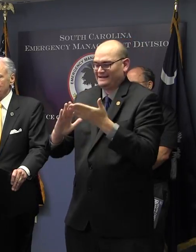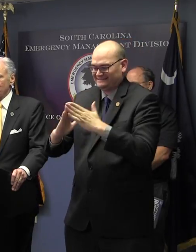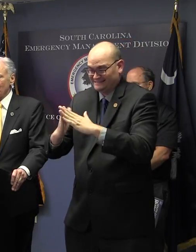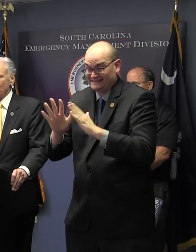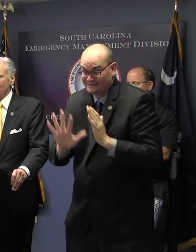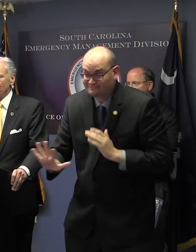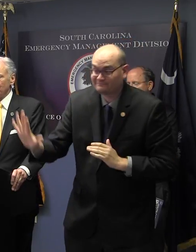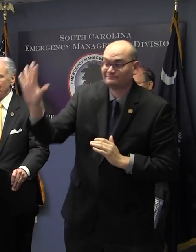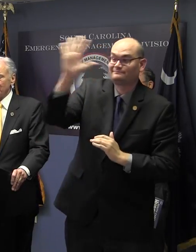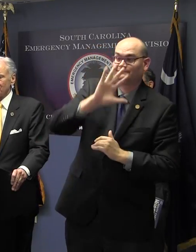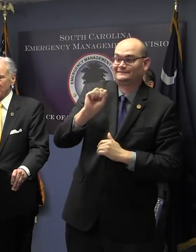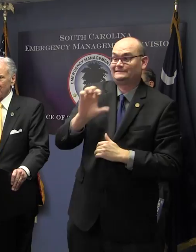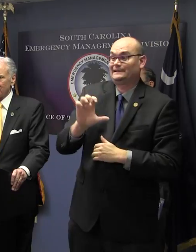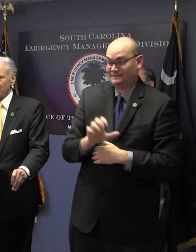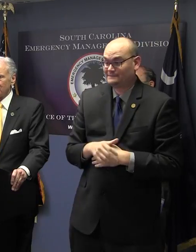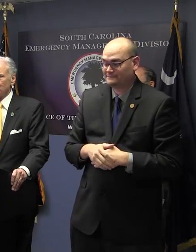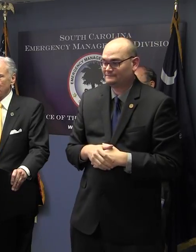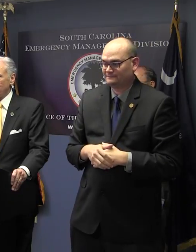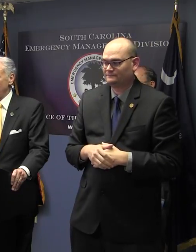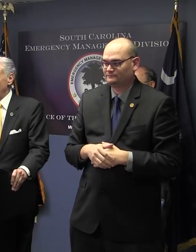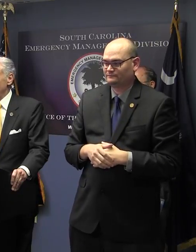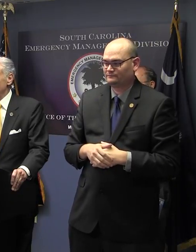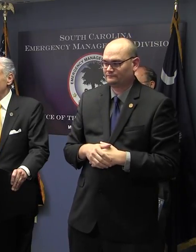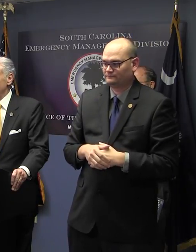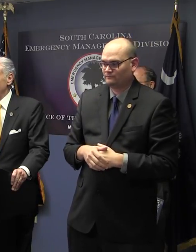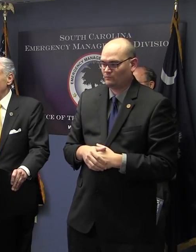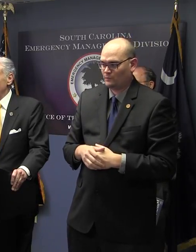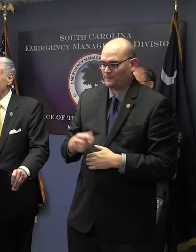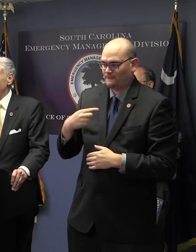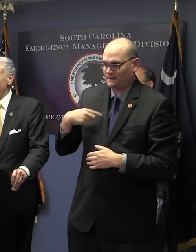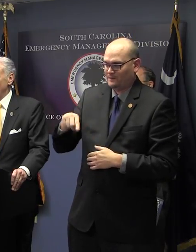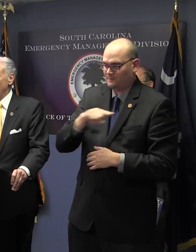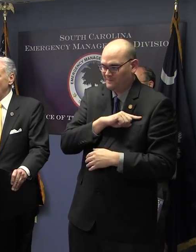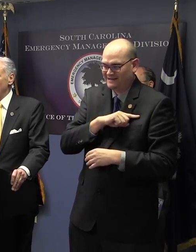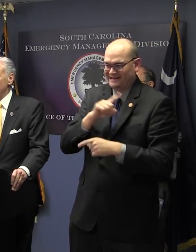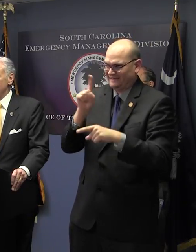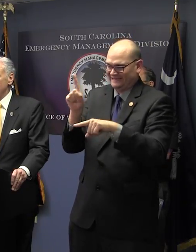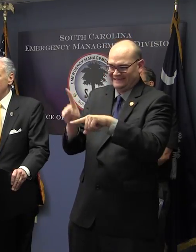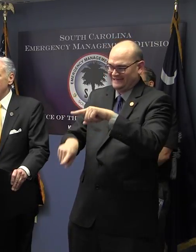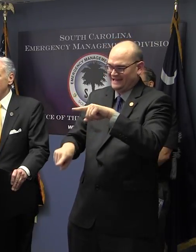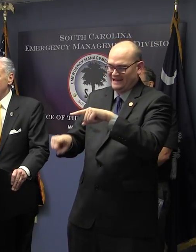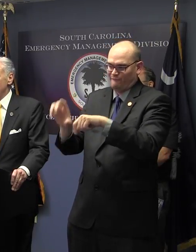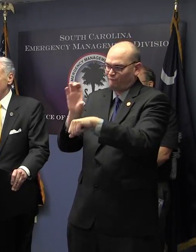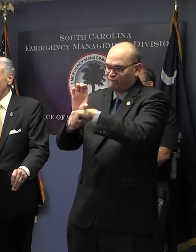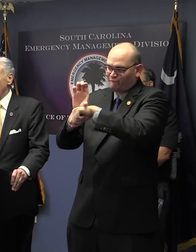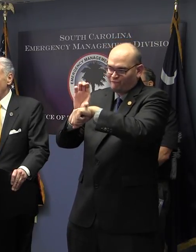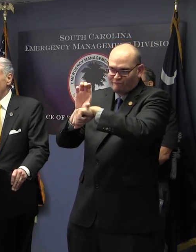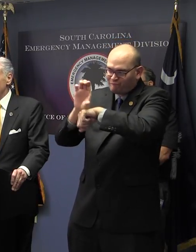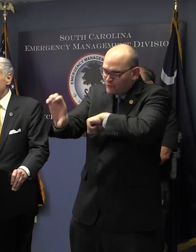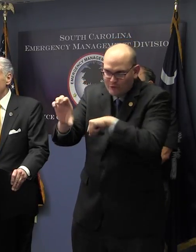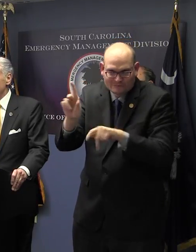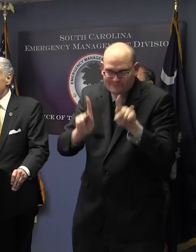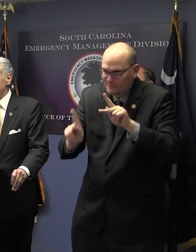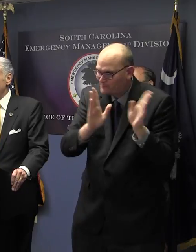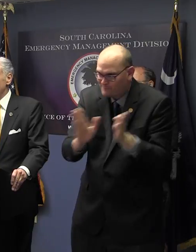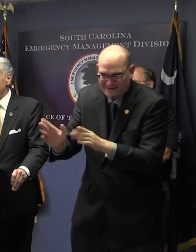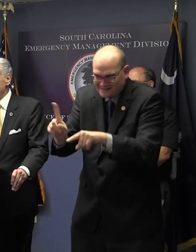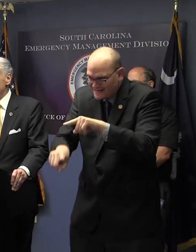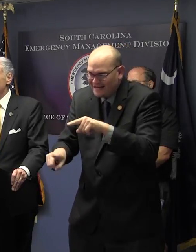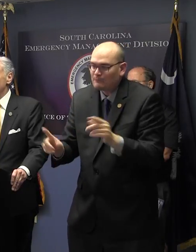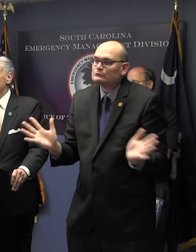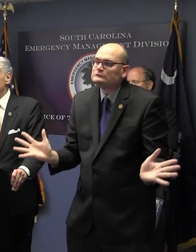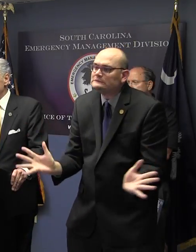do is make the citizens prepare. So what we are urging you to do, all citizens,